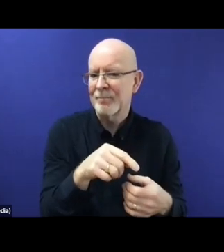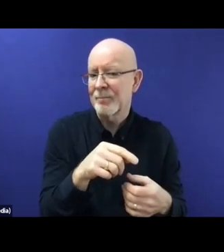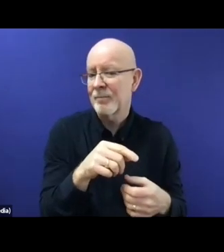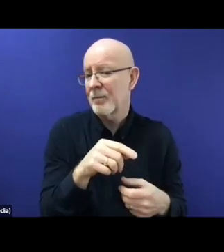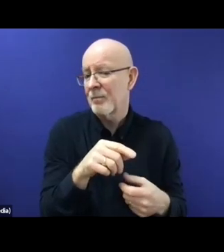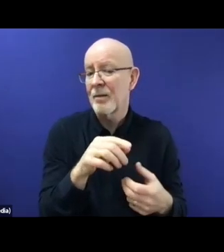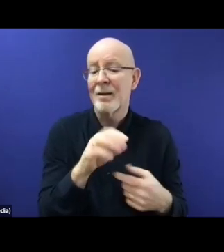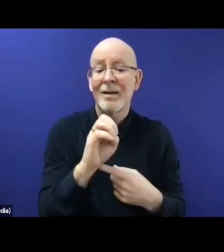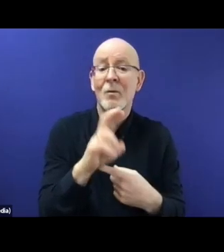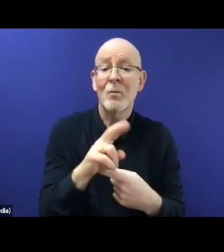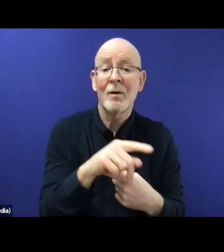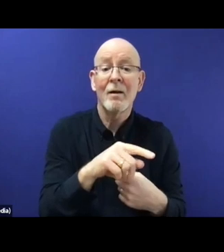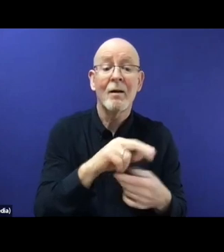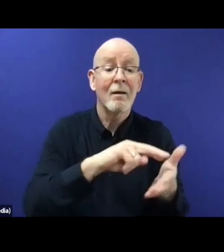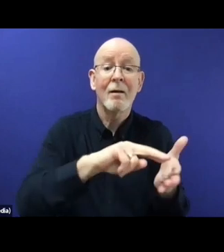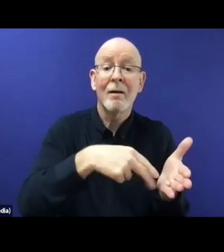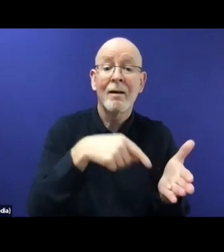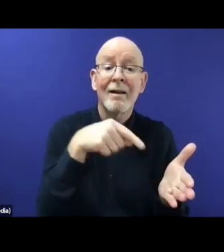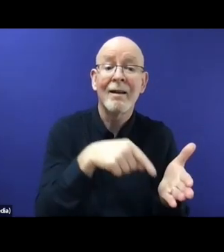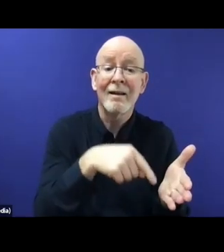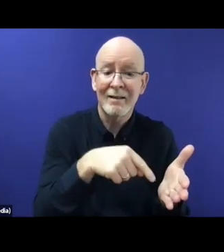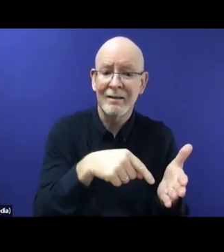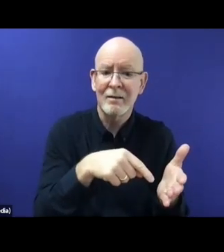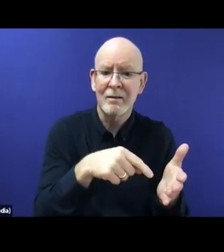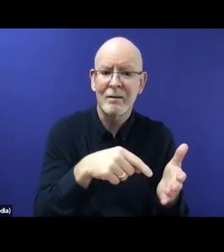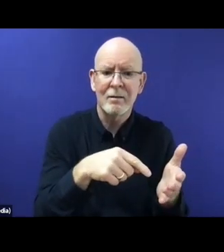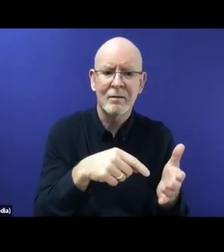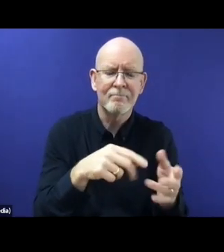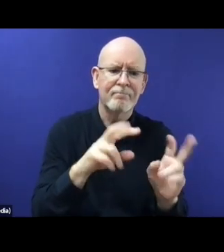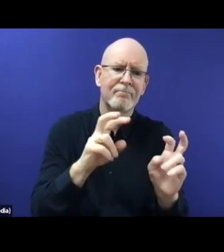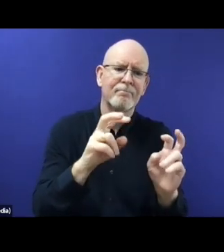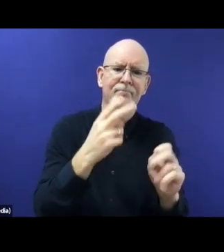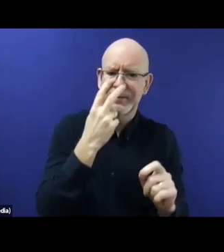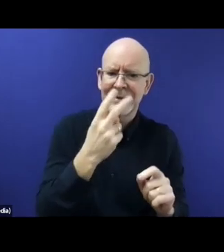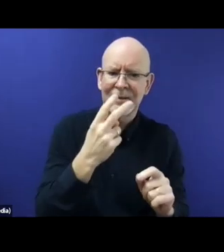in the following. If we now consider the